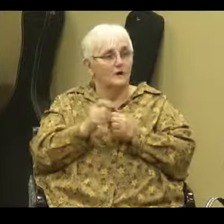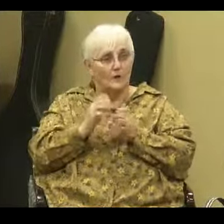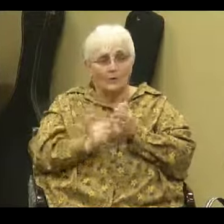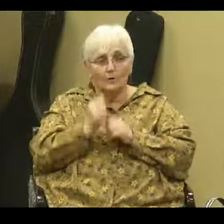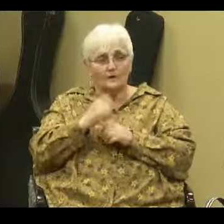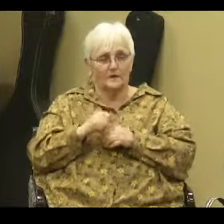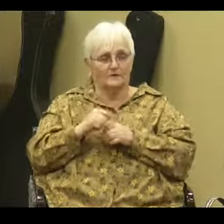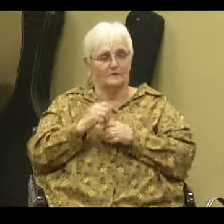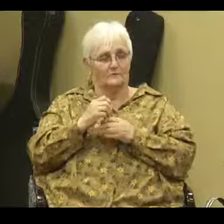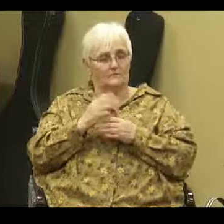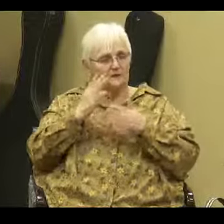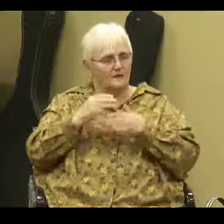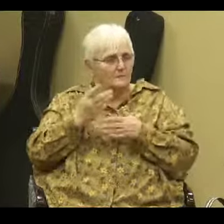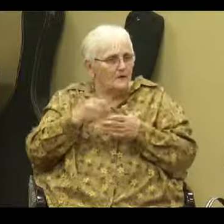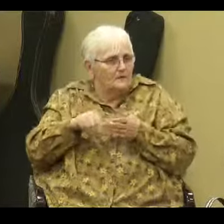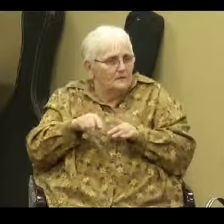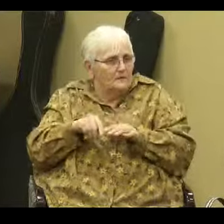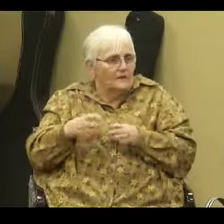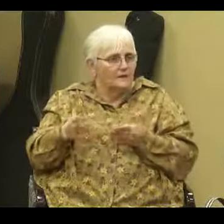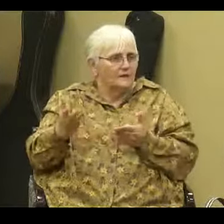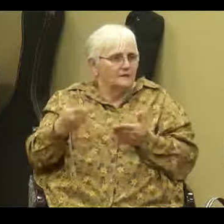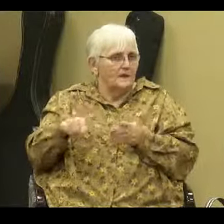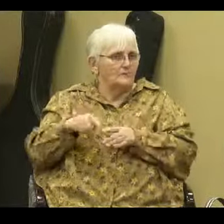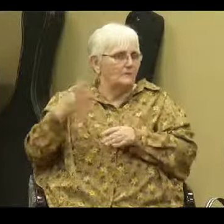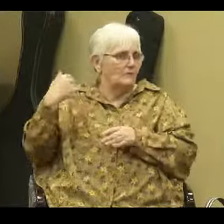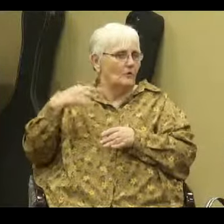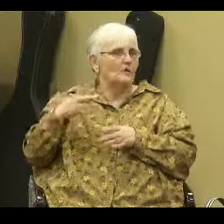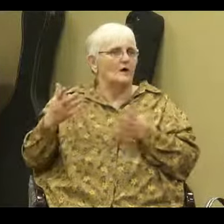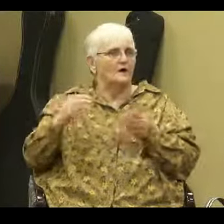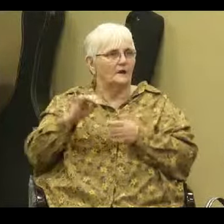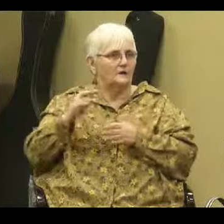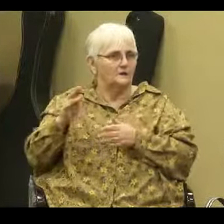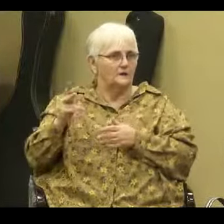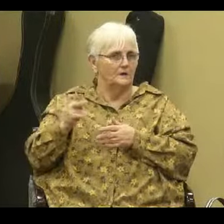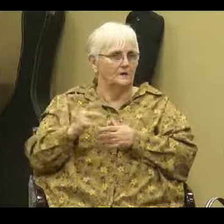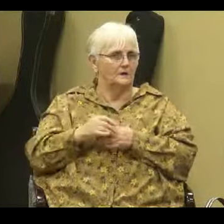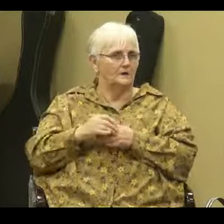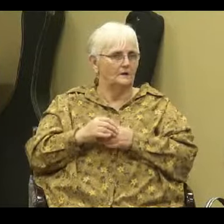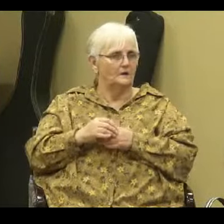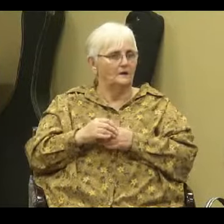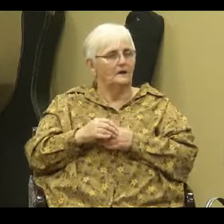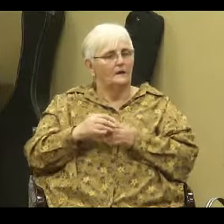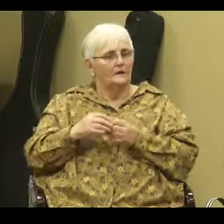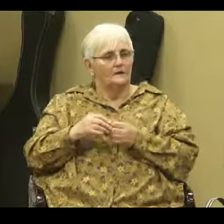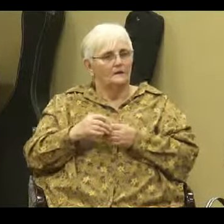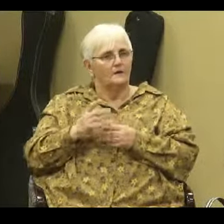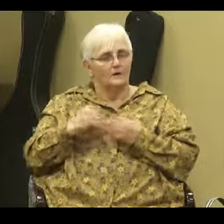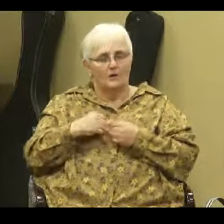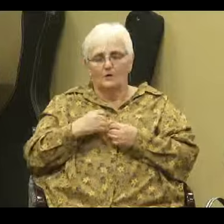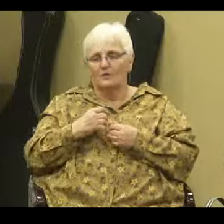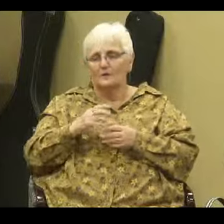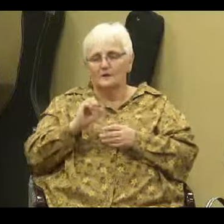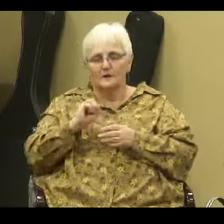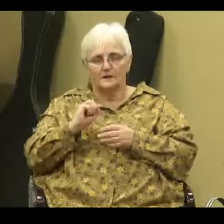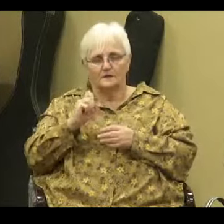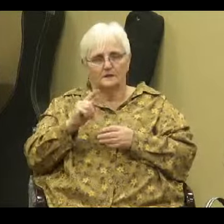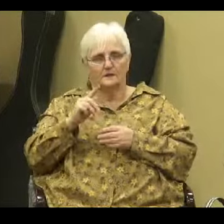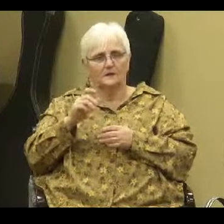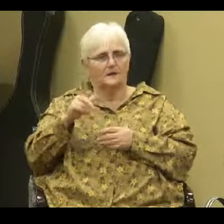regrets and all you know a whole bunch of junk but my two words is don't settle don't settle for